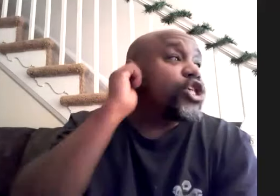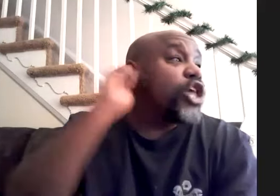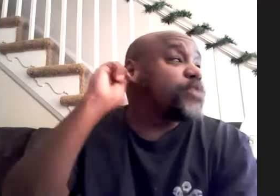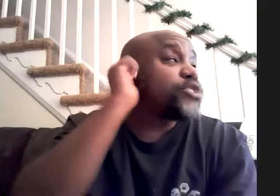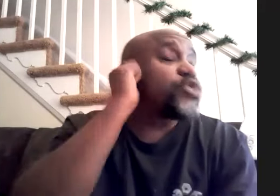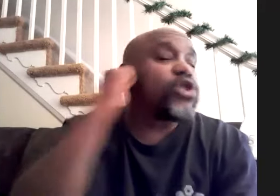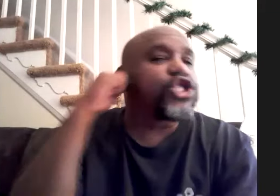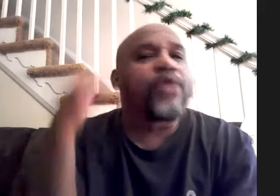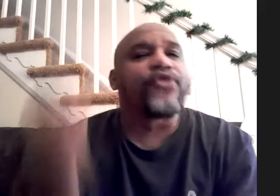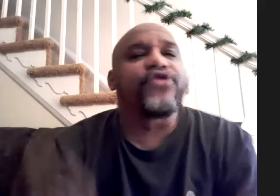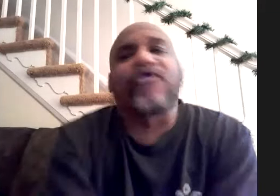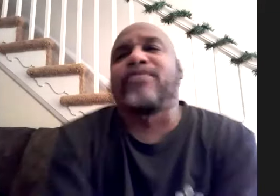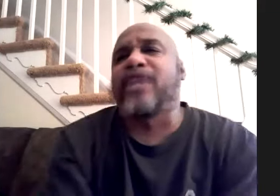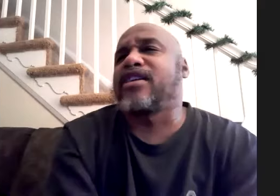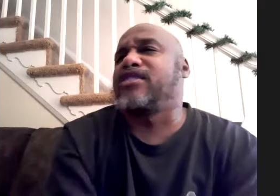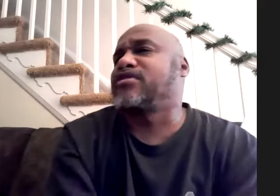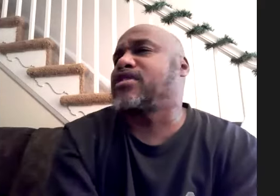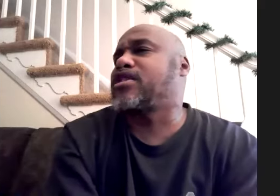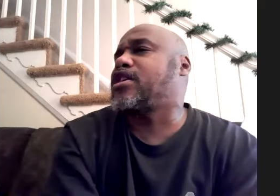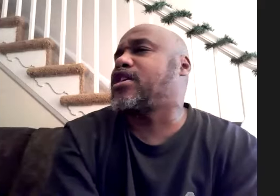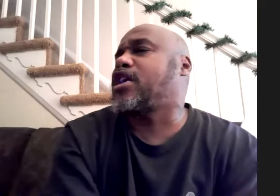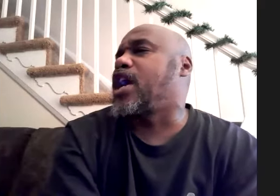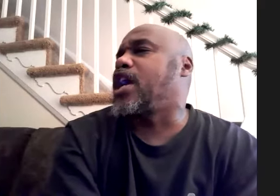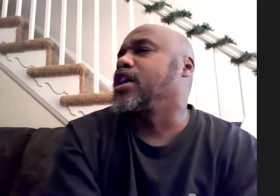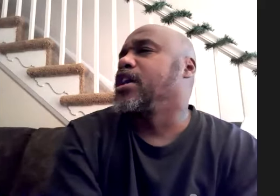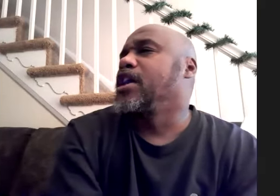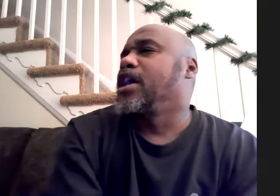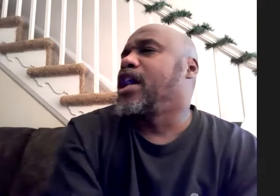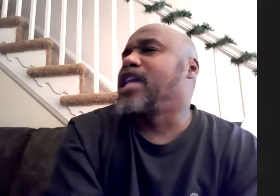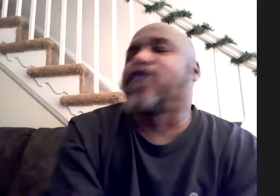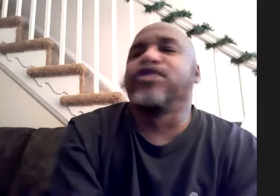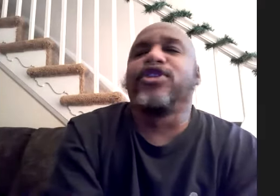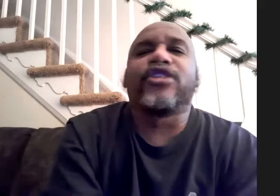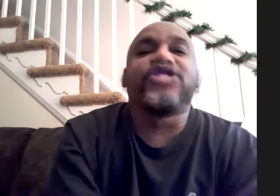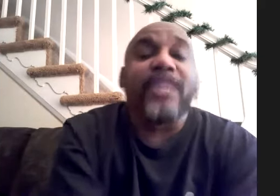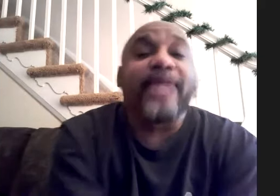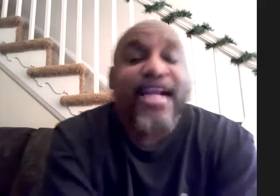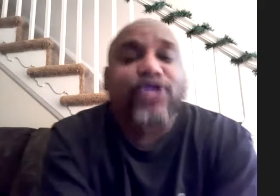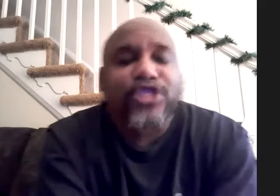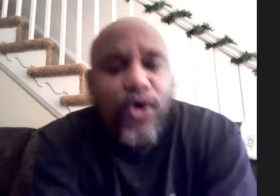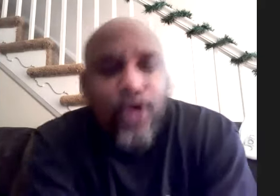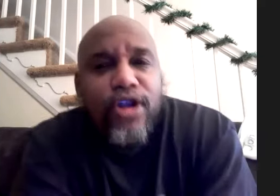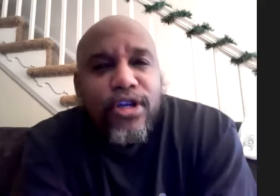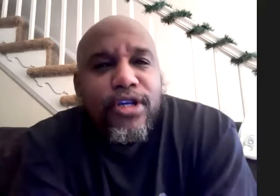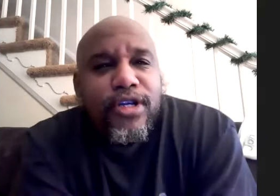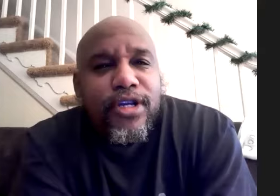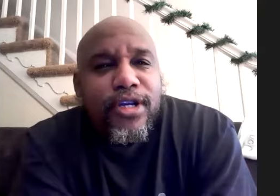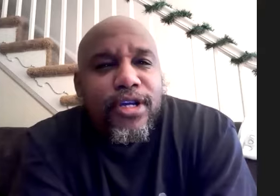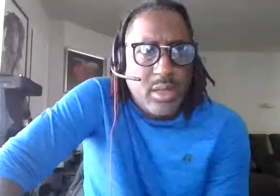calls me up why don't you come over for dinner i'm like okay i knock on the door and jimmy answers the door wow